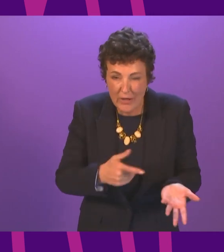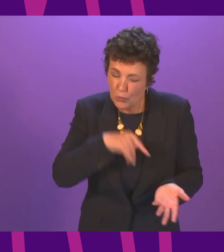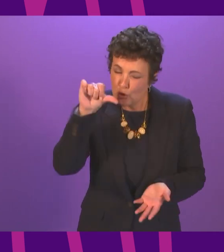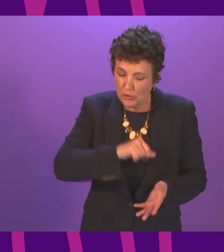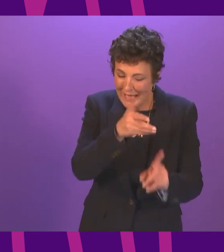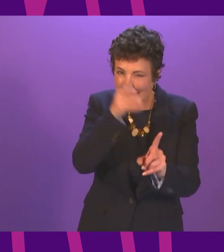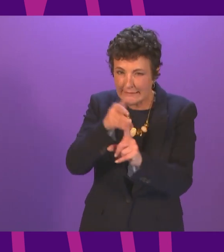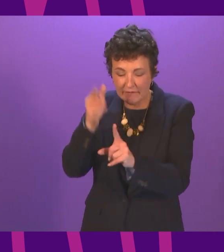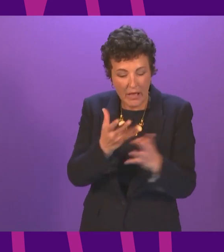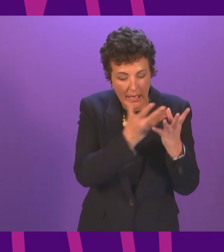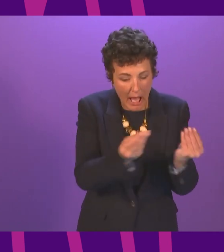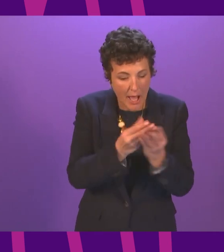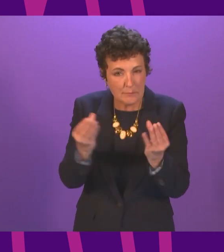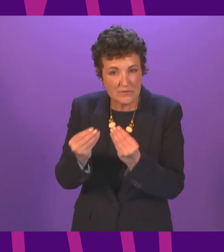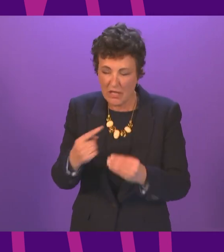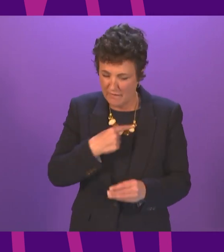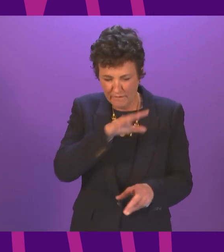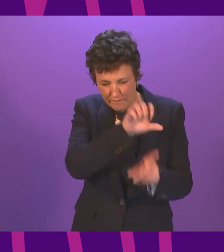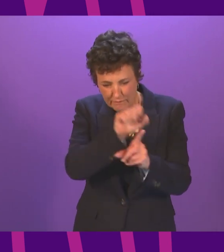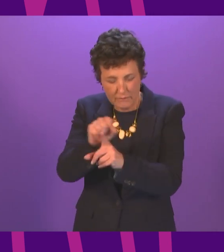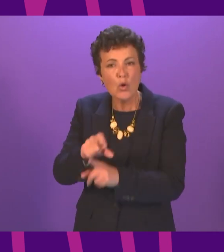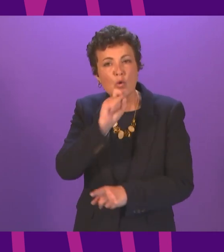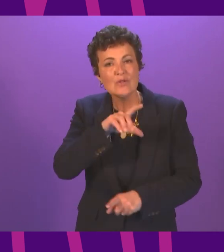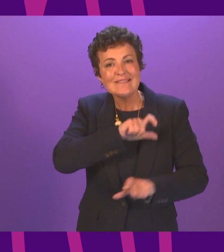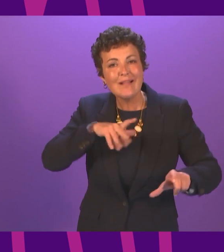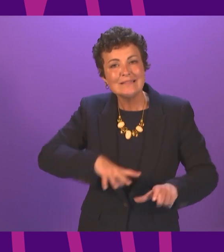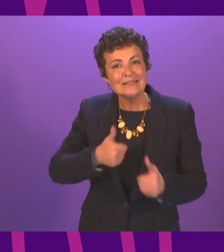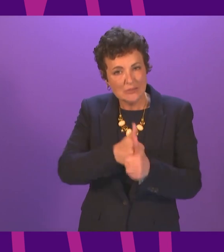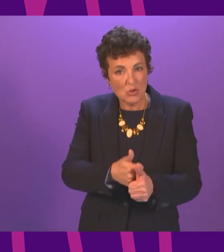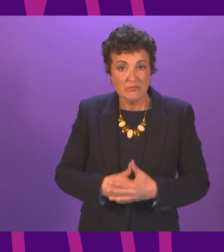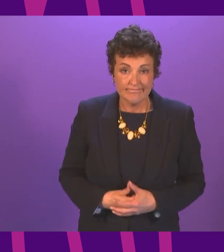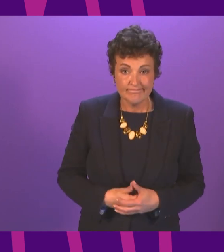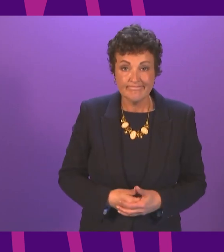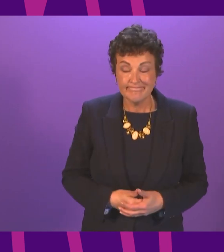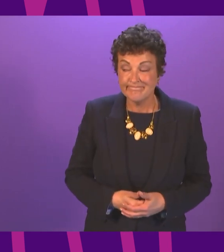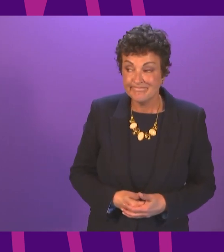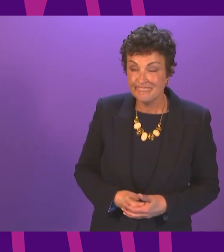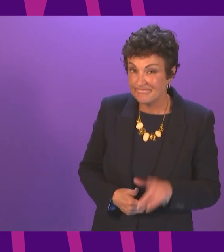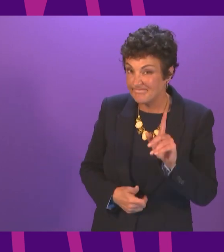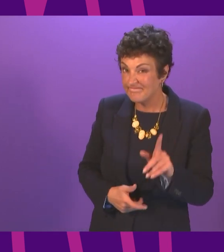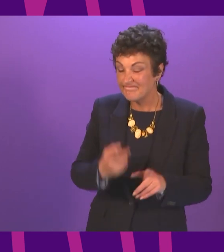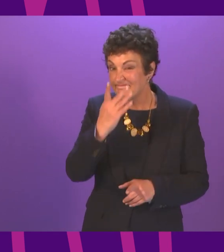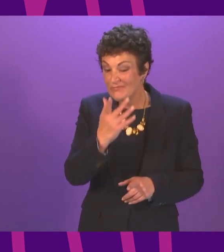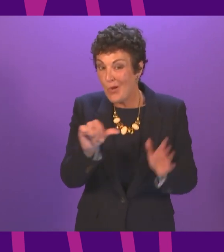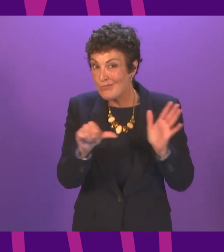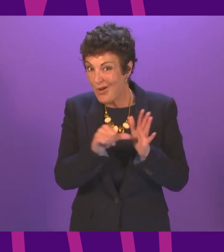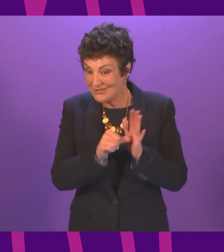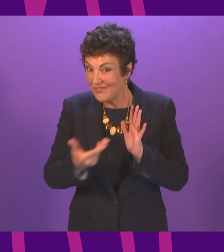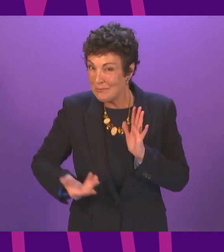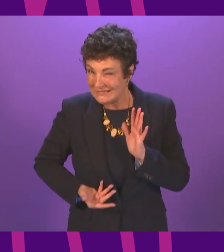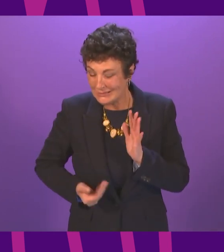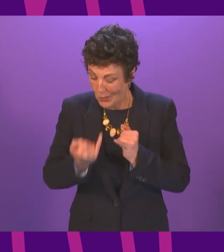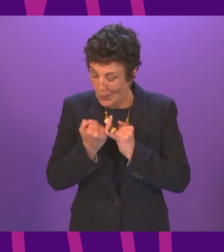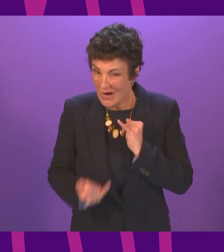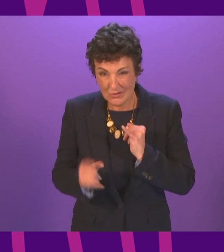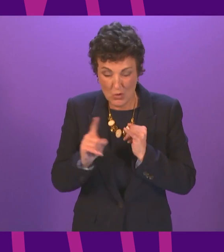gaps are and who still needs support. Nowhere have the problems for business been more acute than in the areas of